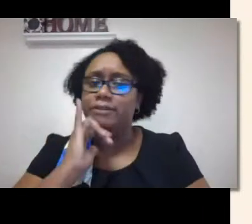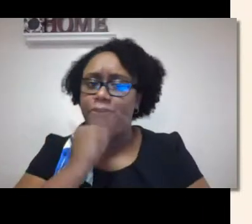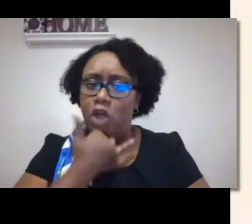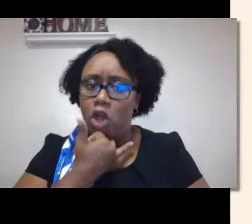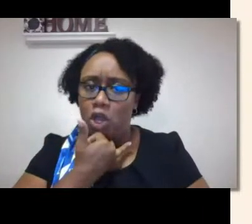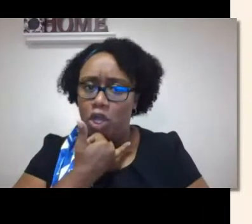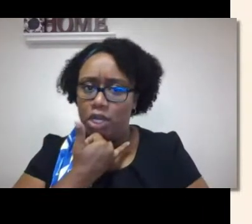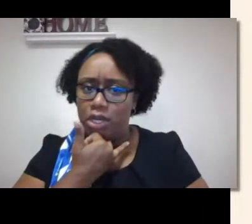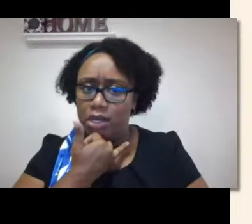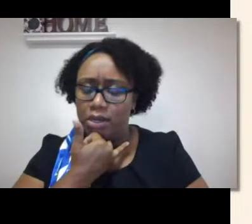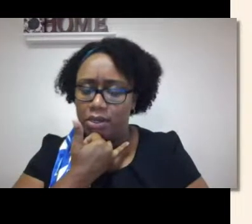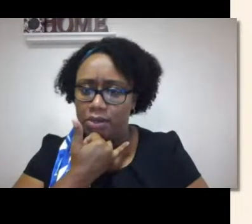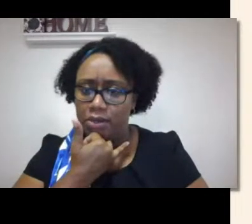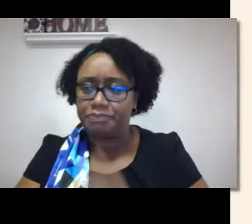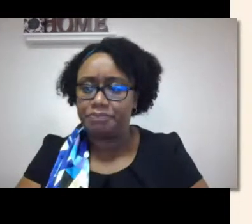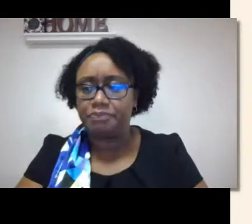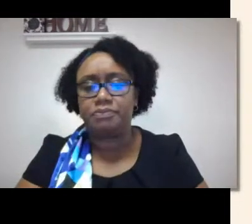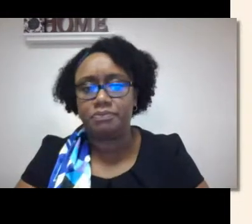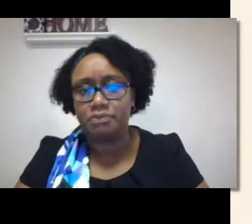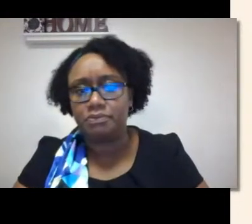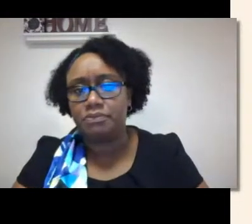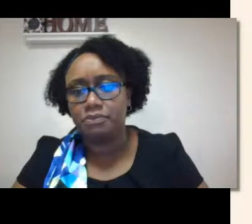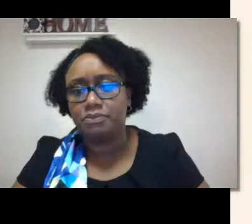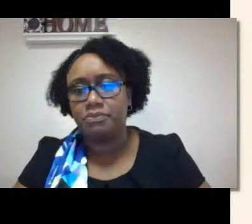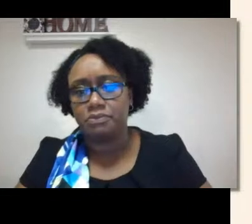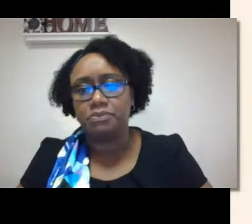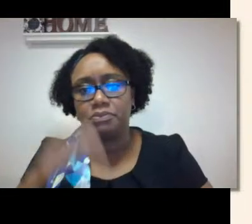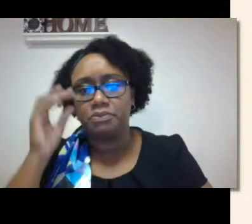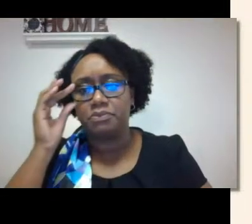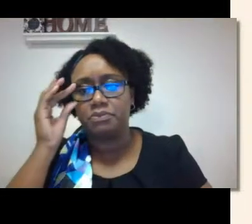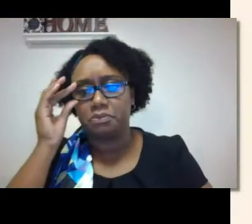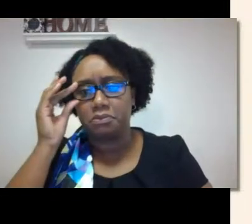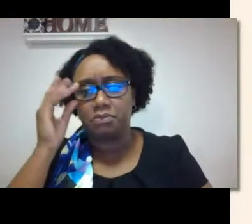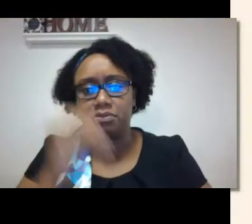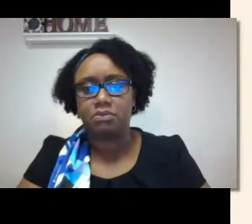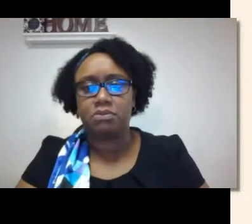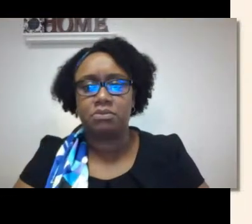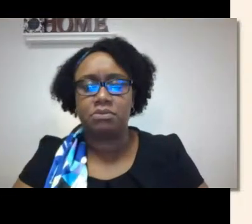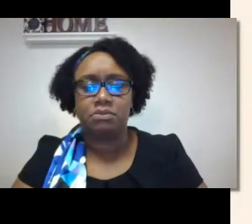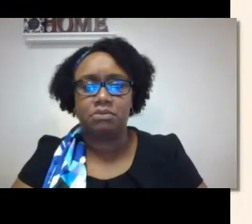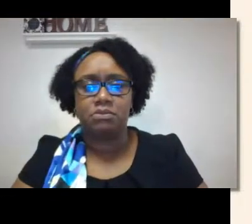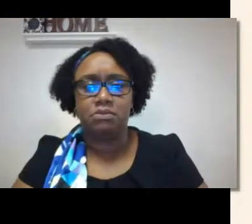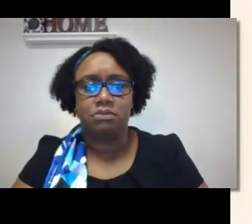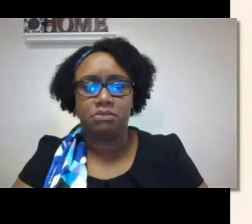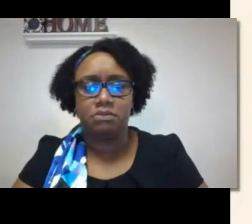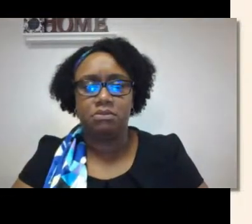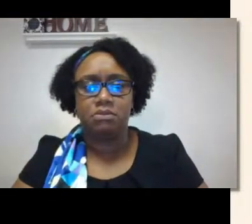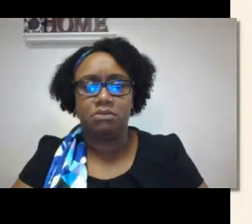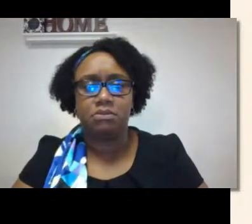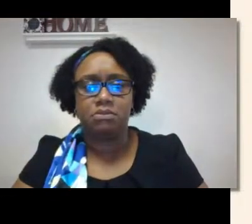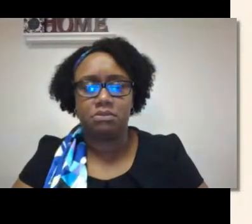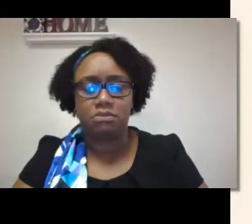the concept that auditory deprivation is somewhat of a misnomer.